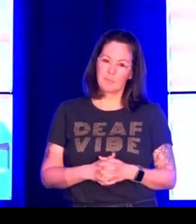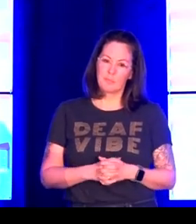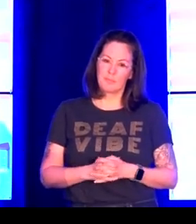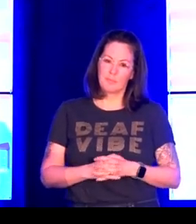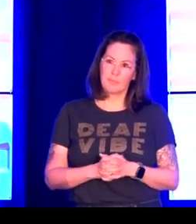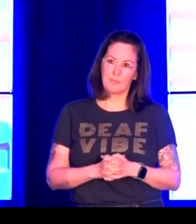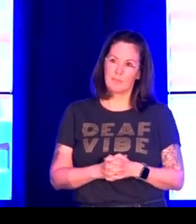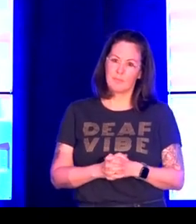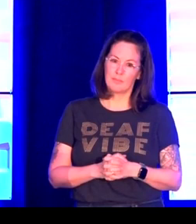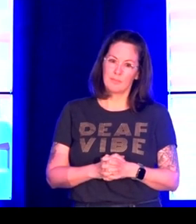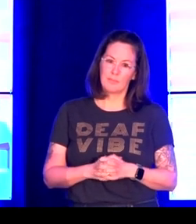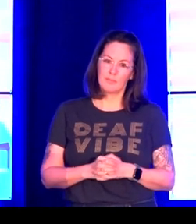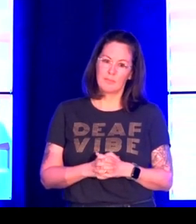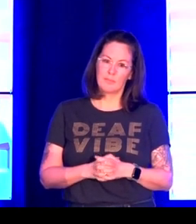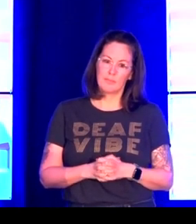Okay.